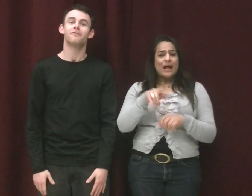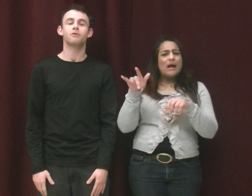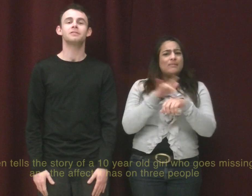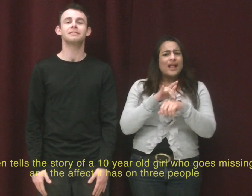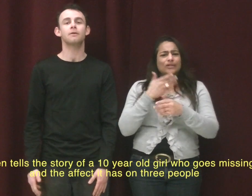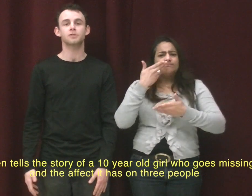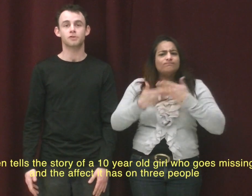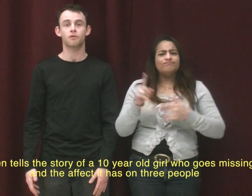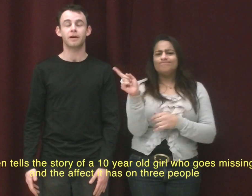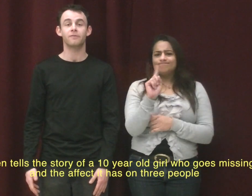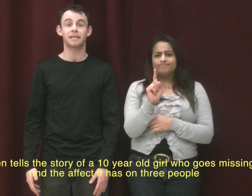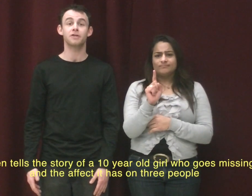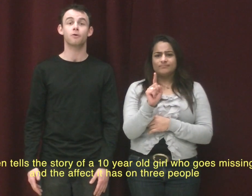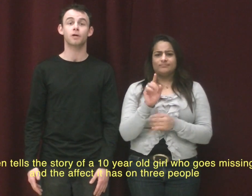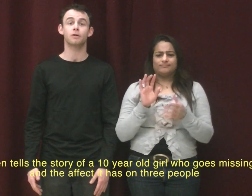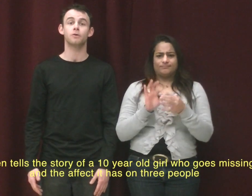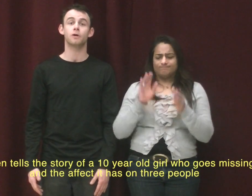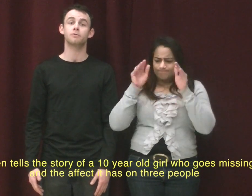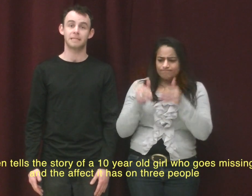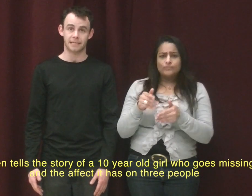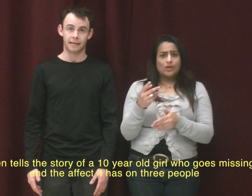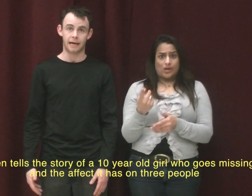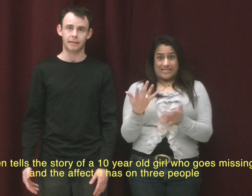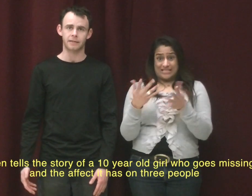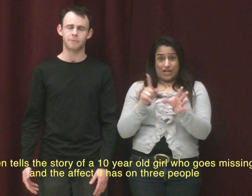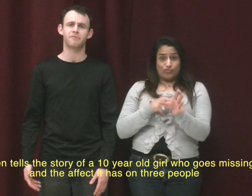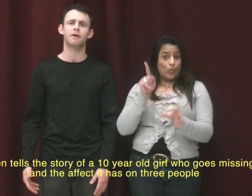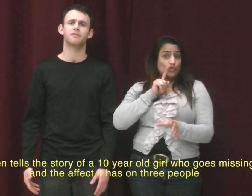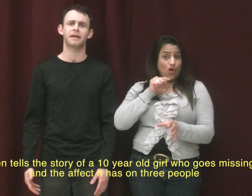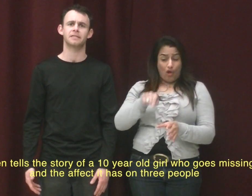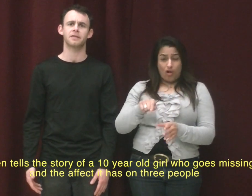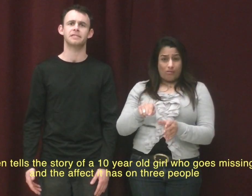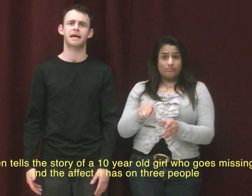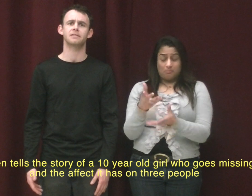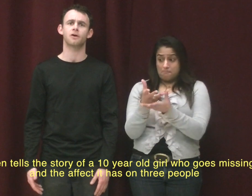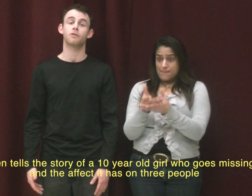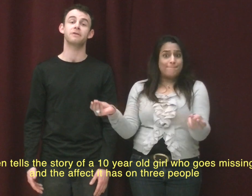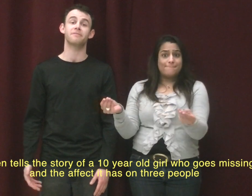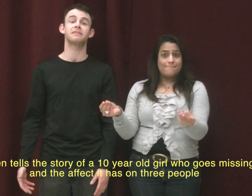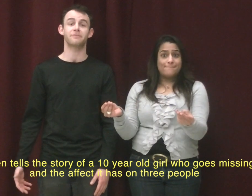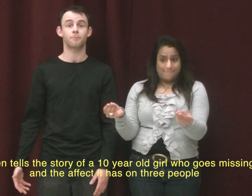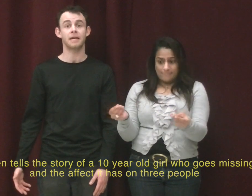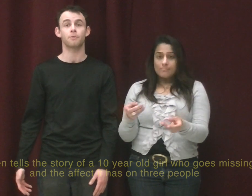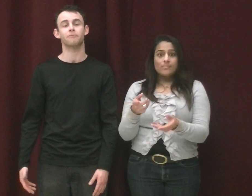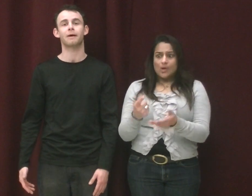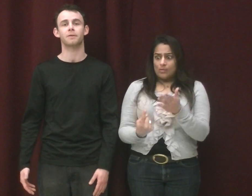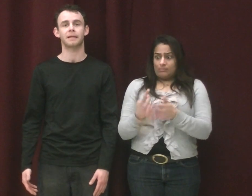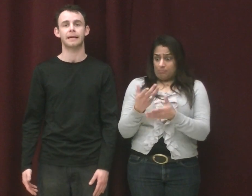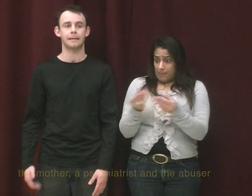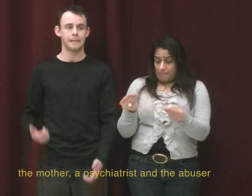Frozen tells the story of a ten-year-old girl who goes missing and the profound effects that this has on three very different people throughout the play.